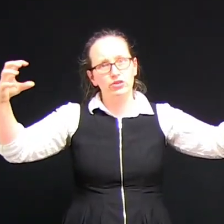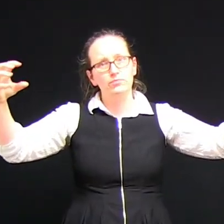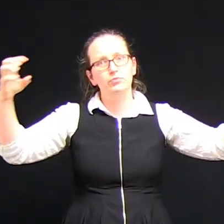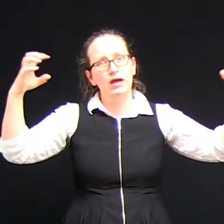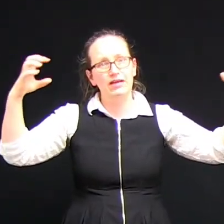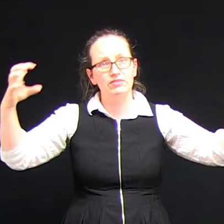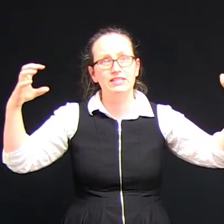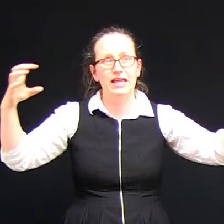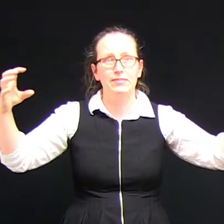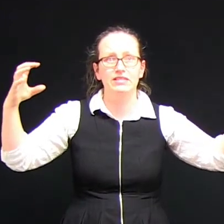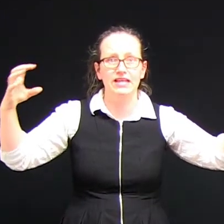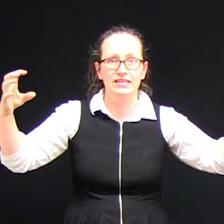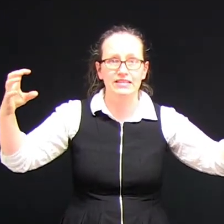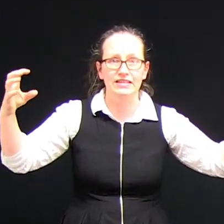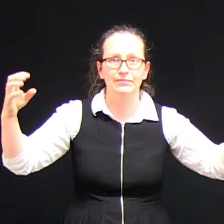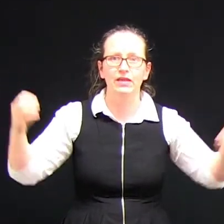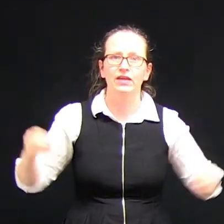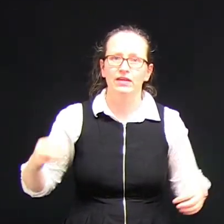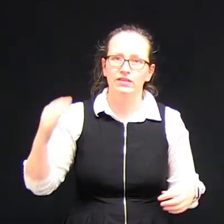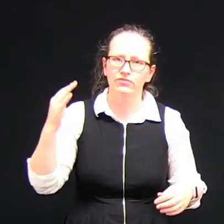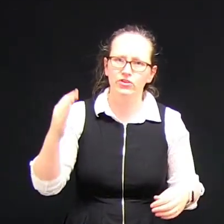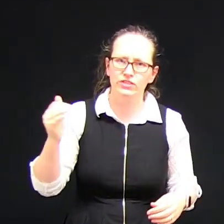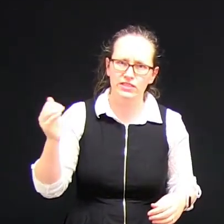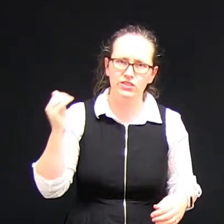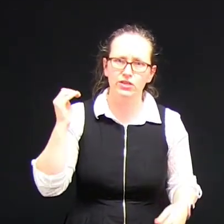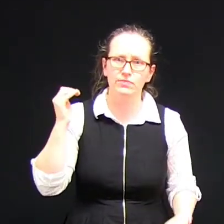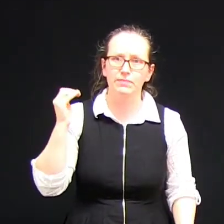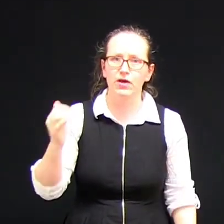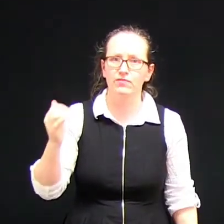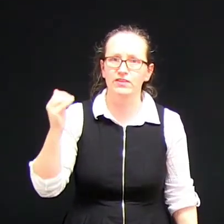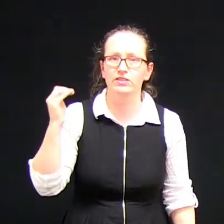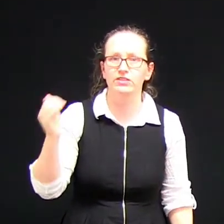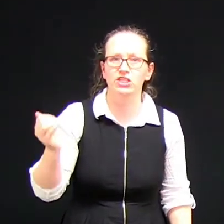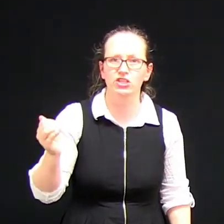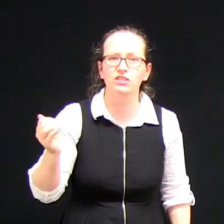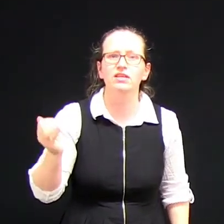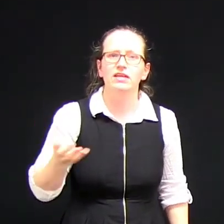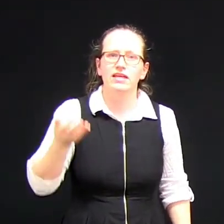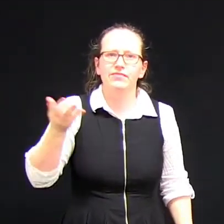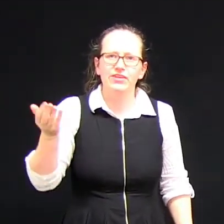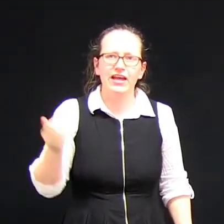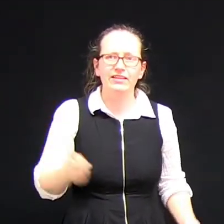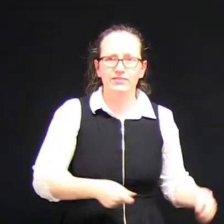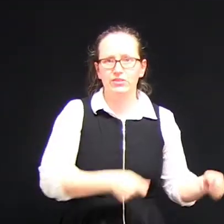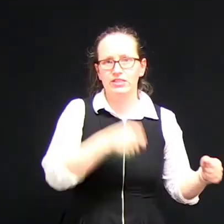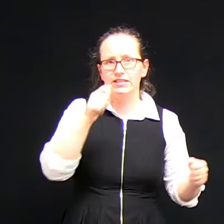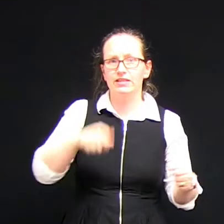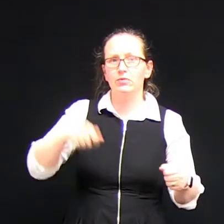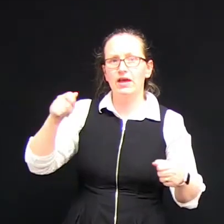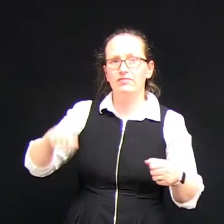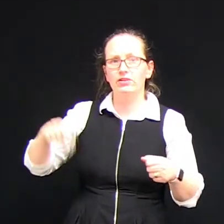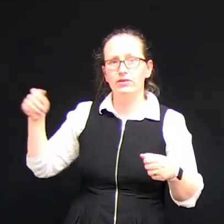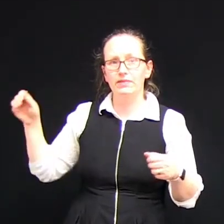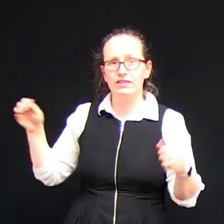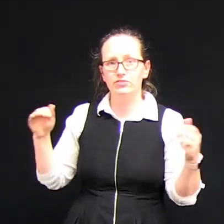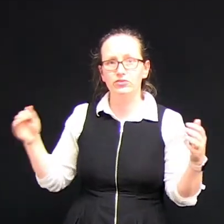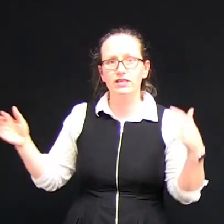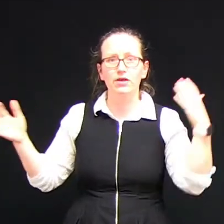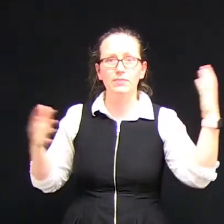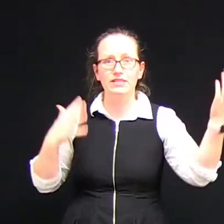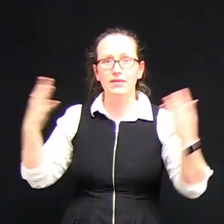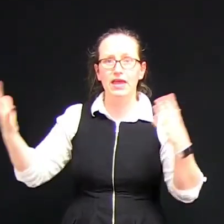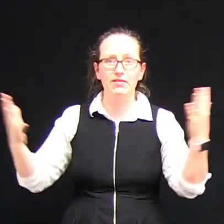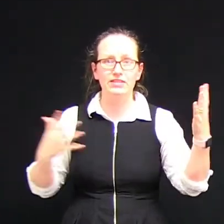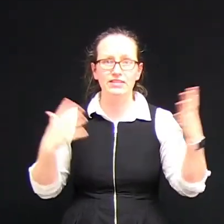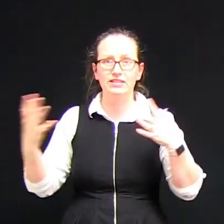that tube will have the same intensity. Now of course this assumes perfect conditions. In reality if you're sending a wave along a piece of